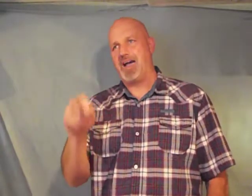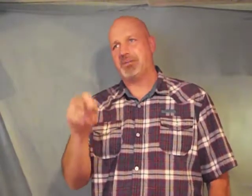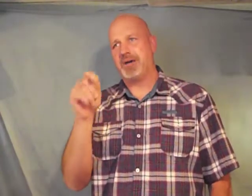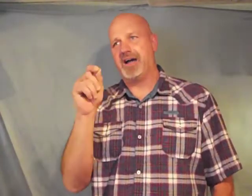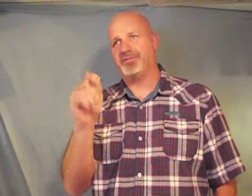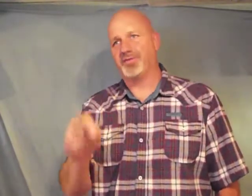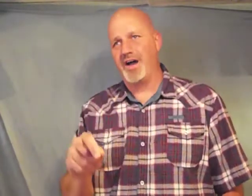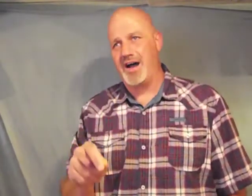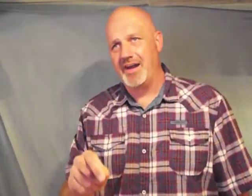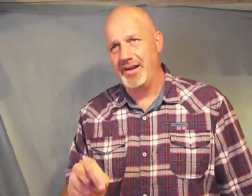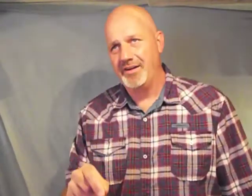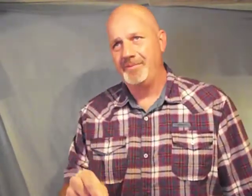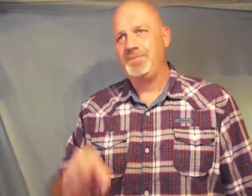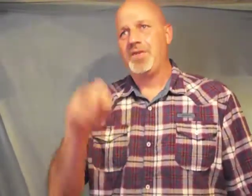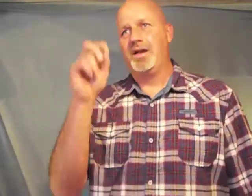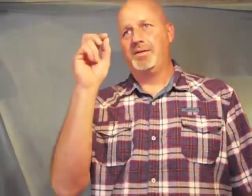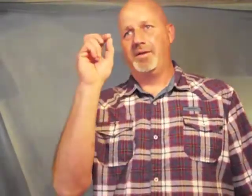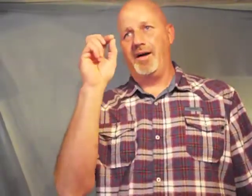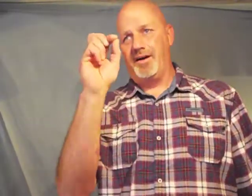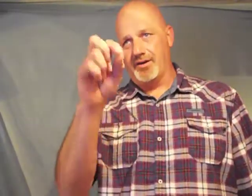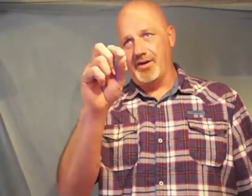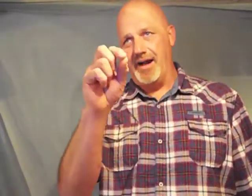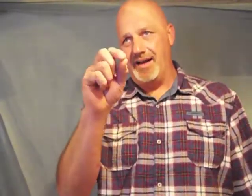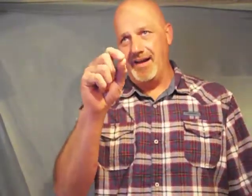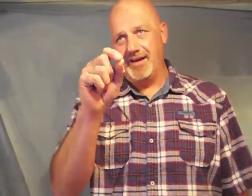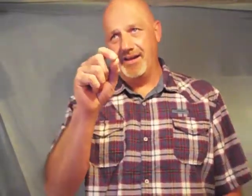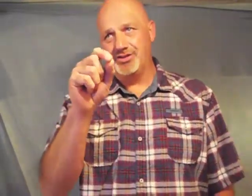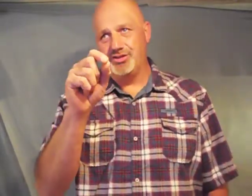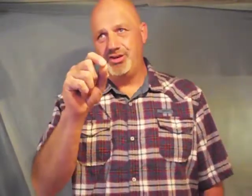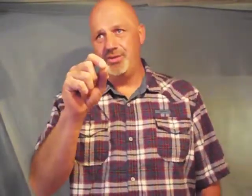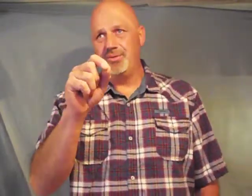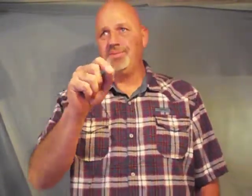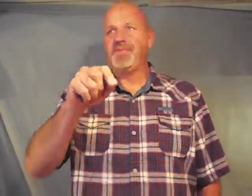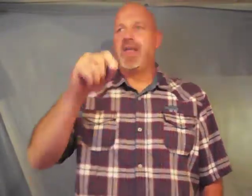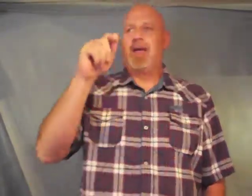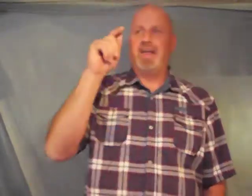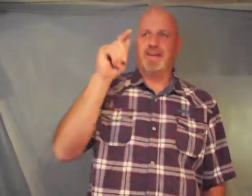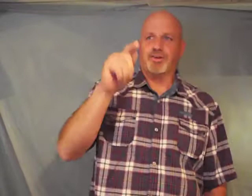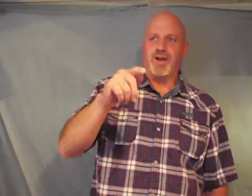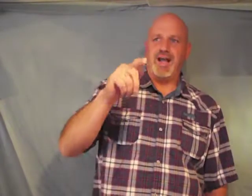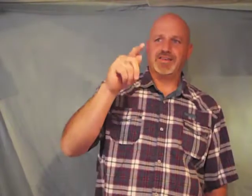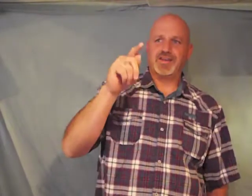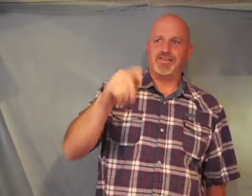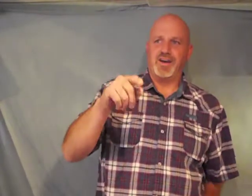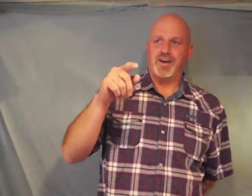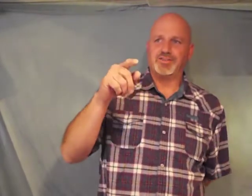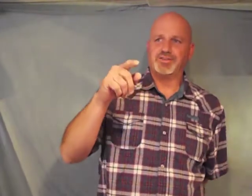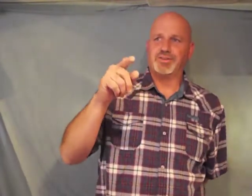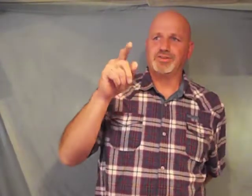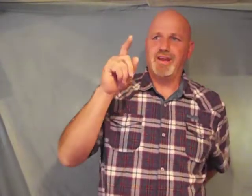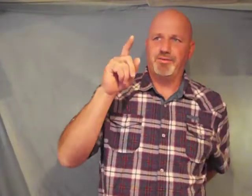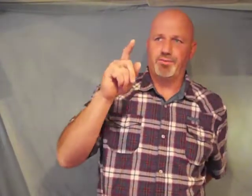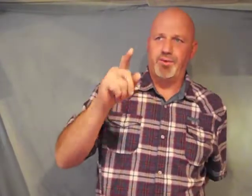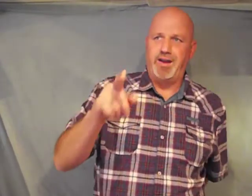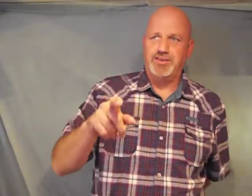by fraud are crying out against you and the cries of the harvesters have reached